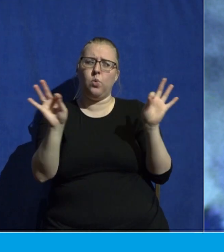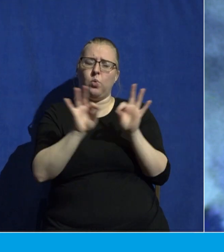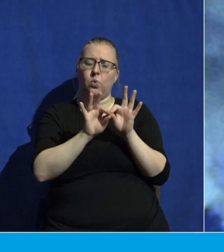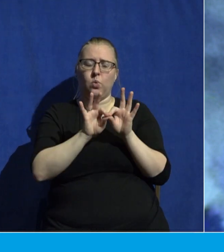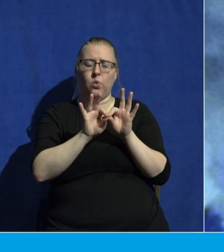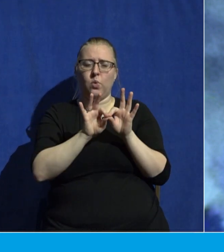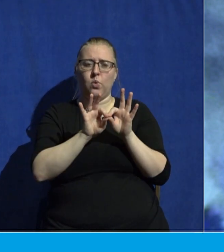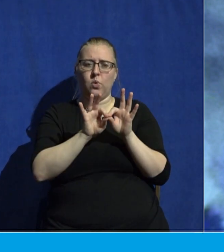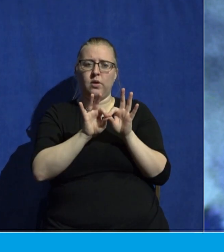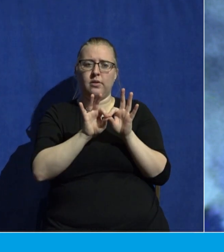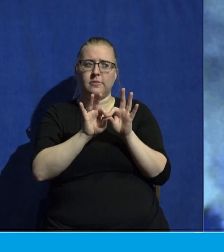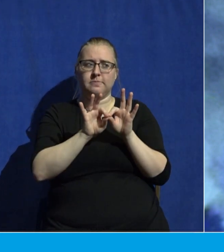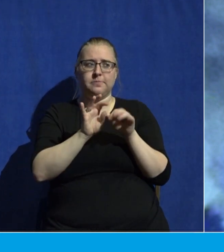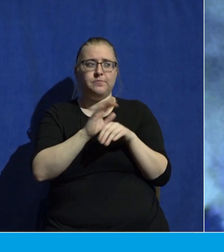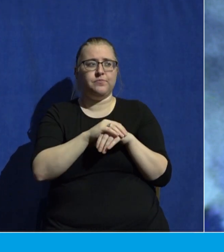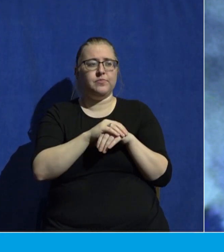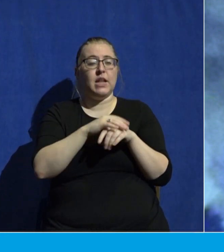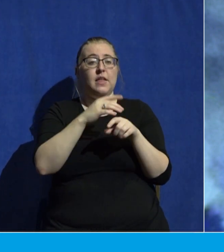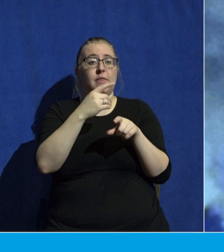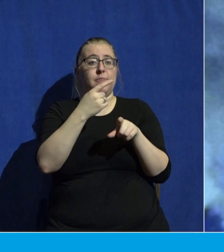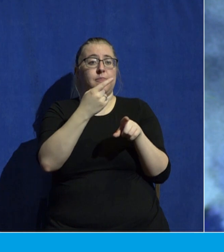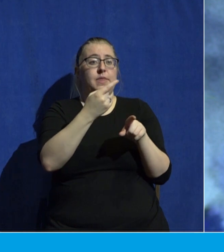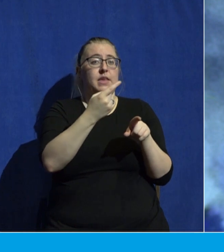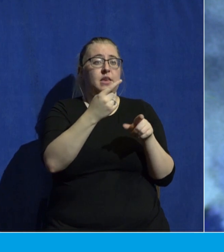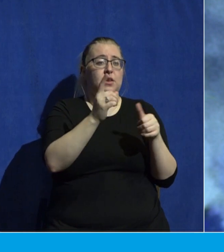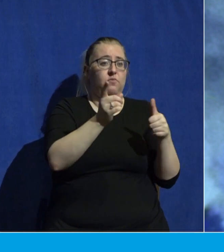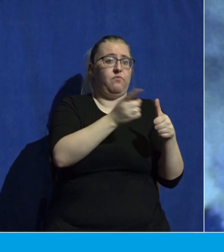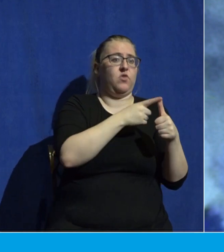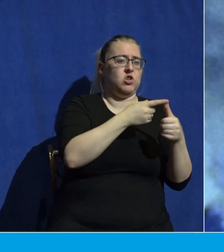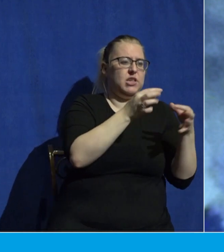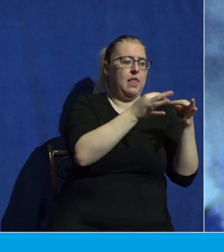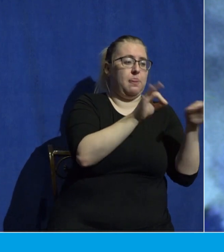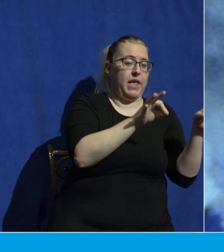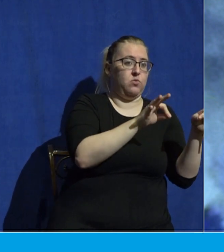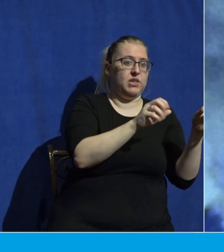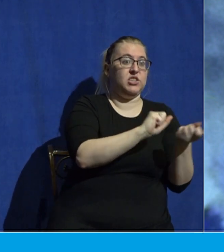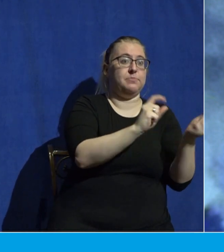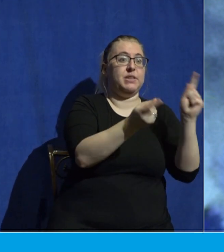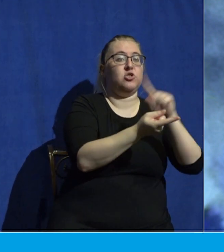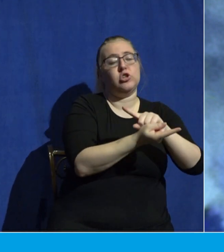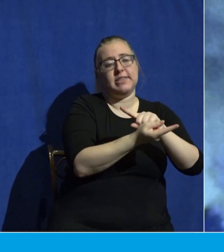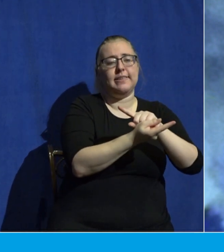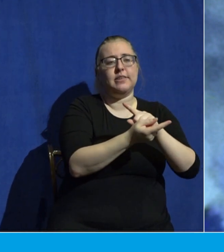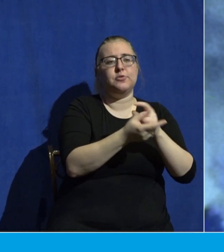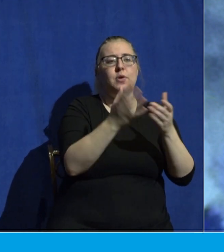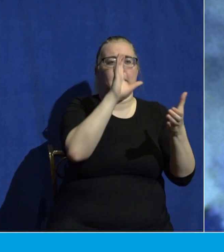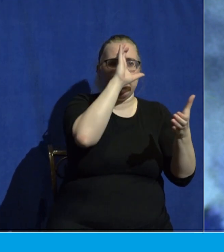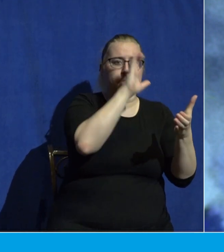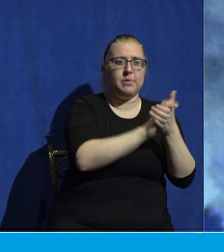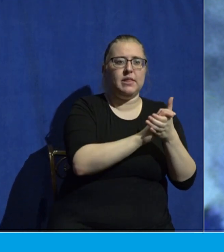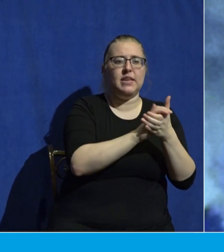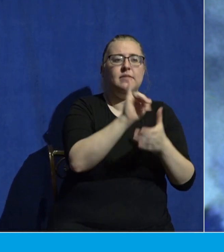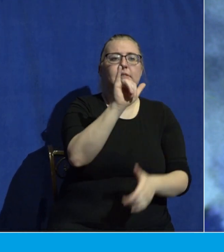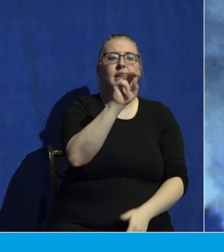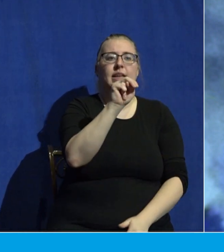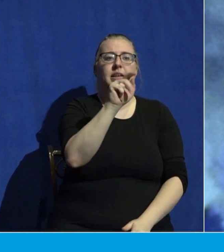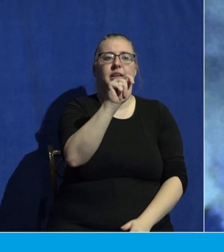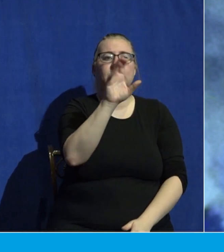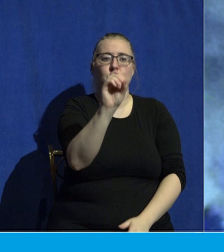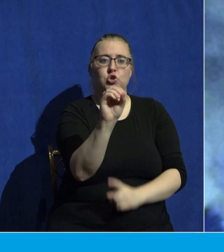In the original language, you can also translate it into the English word into. Whoever believes into him.